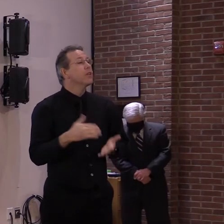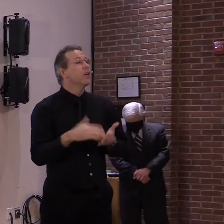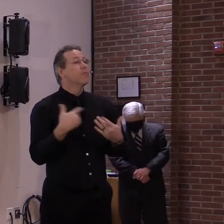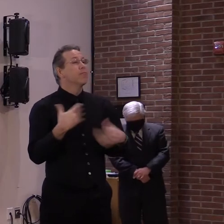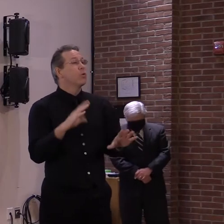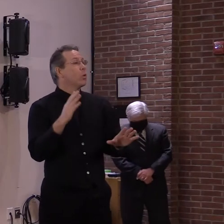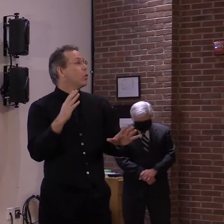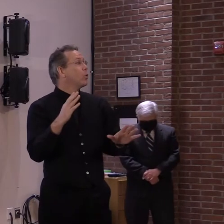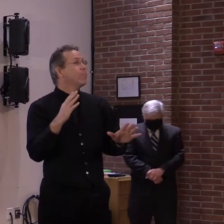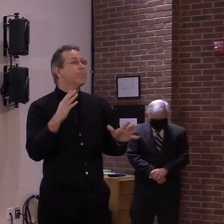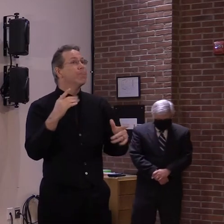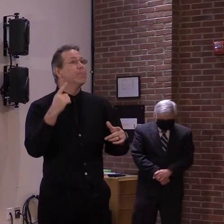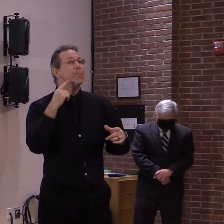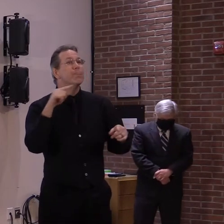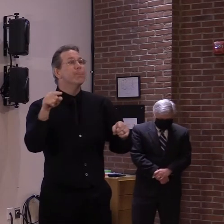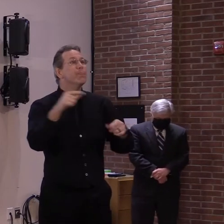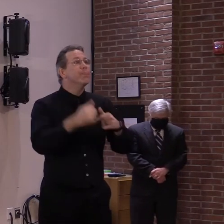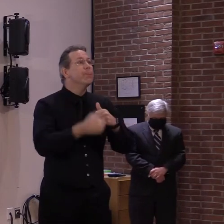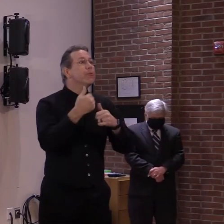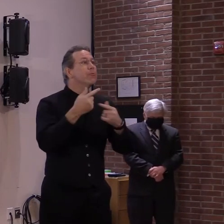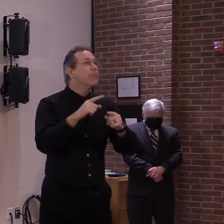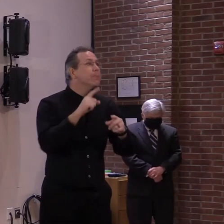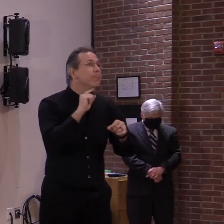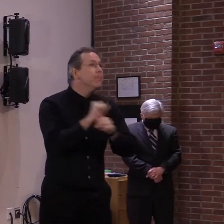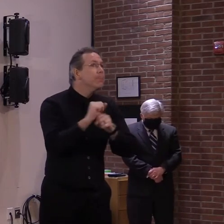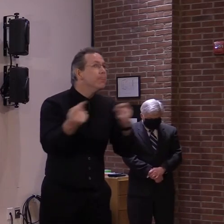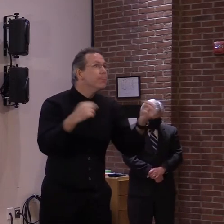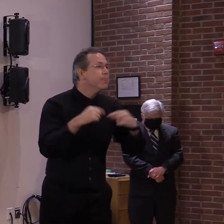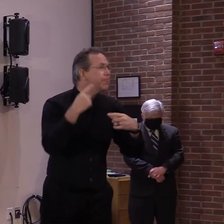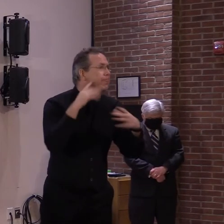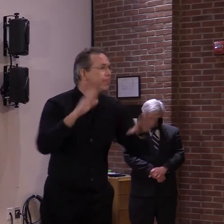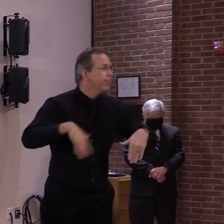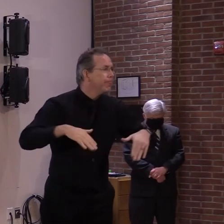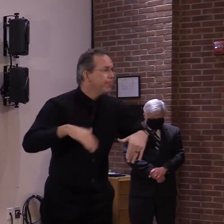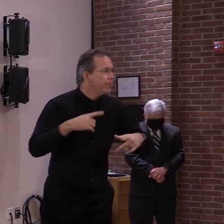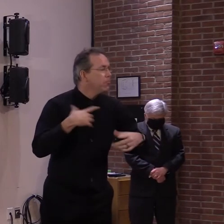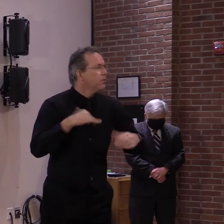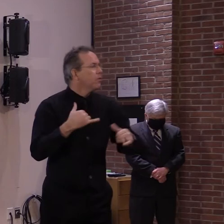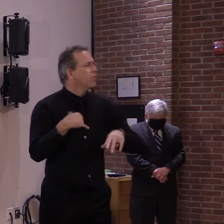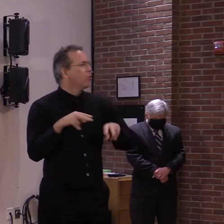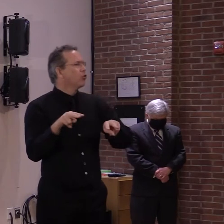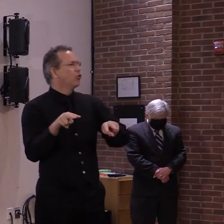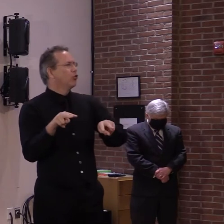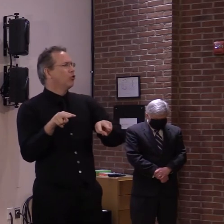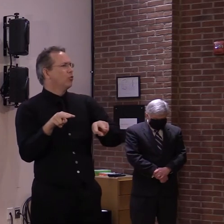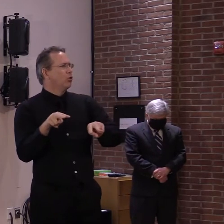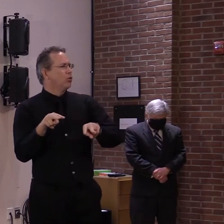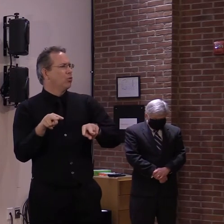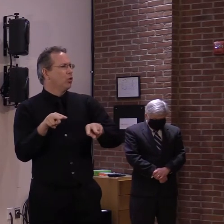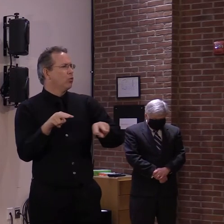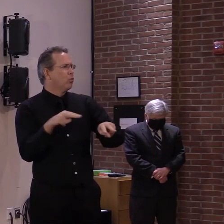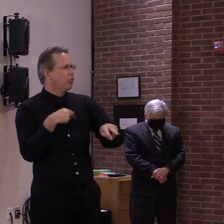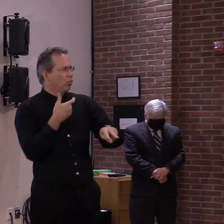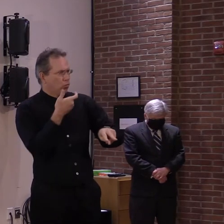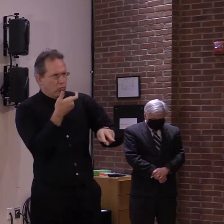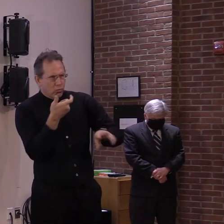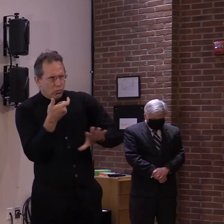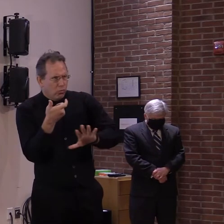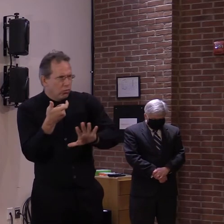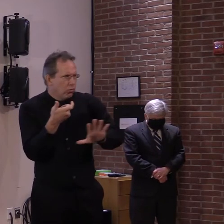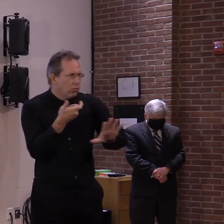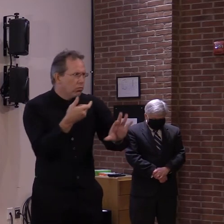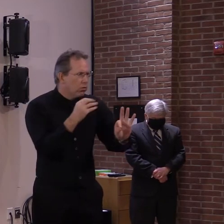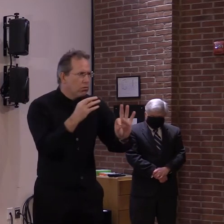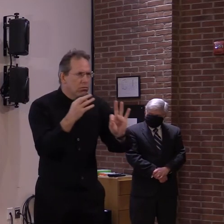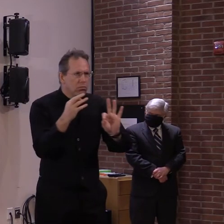here in Vermont. Uh, certainly extra vigilance, uh, today through at least the 20th, as we continue to monitor, uh, national threat